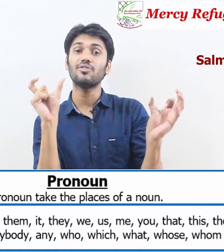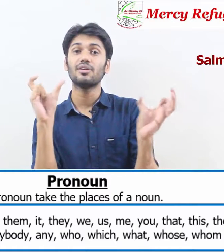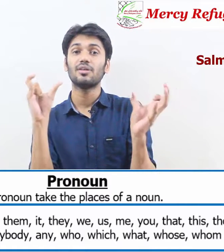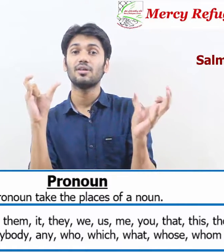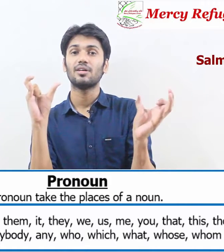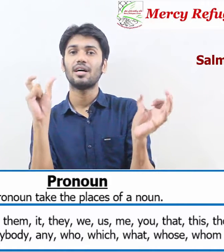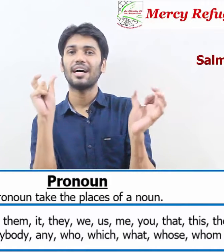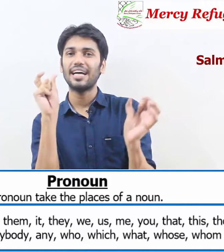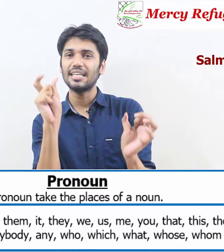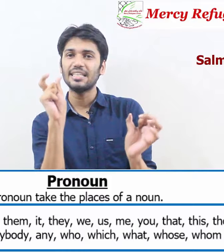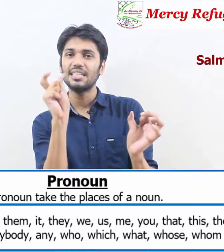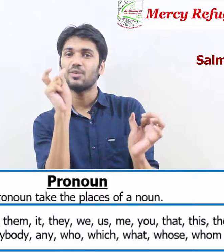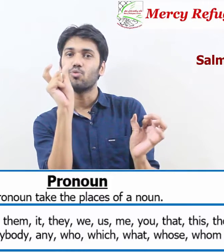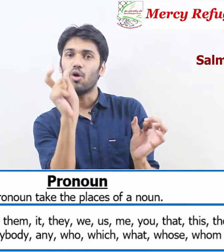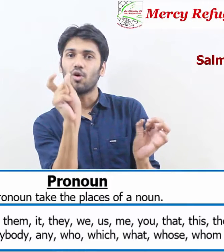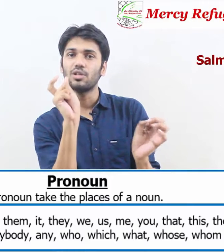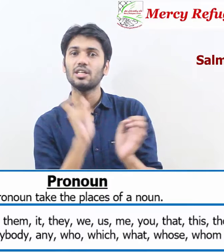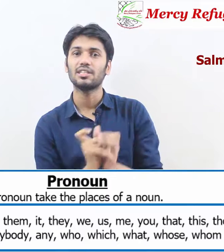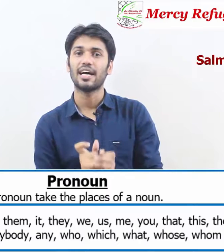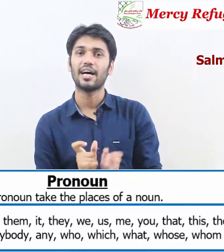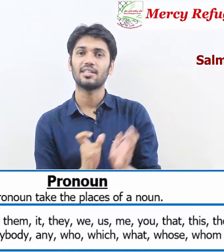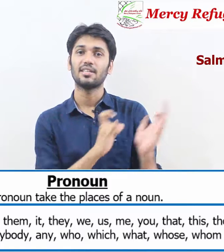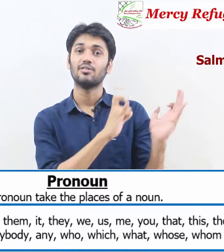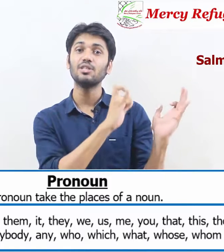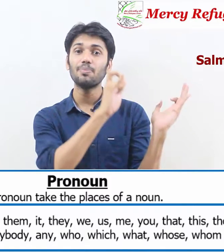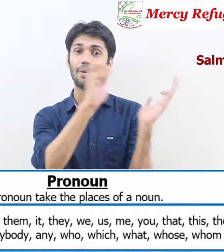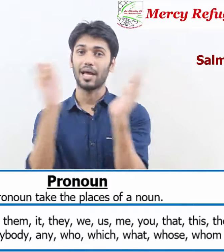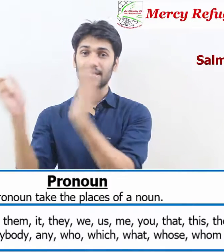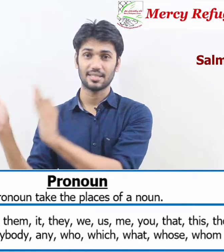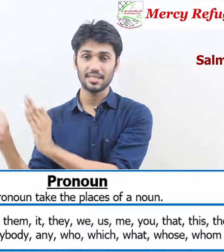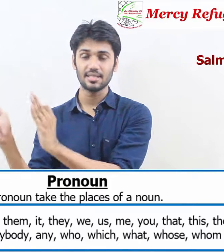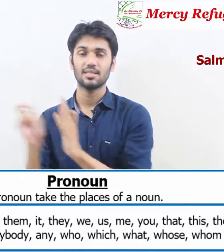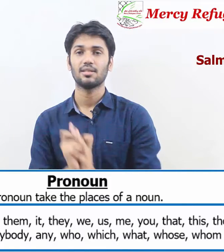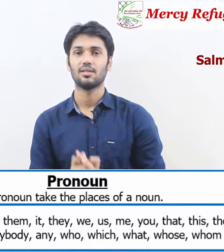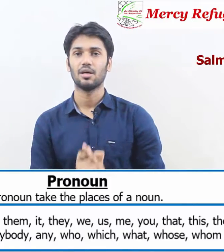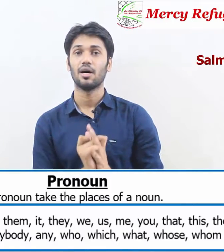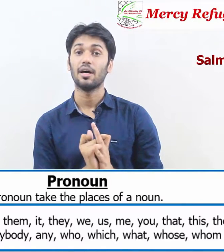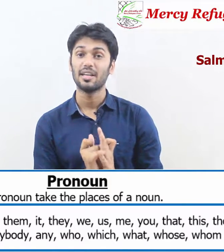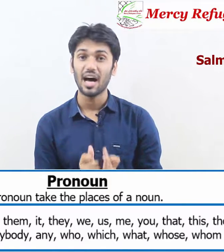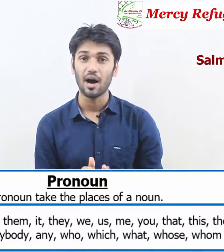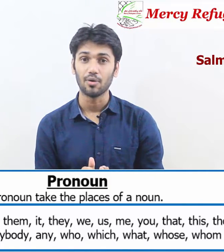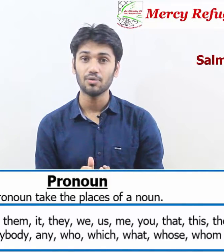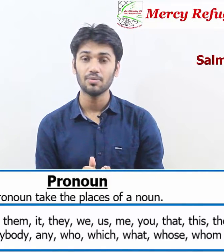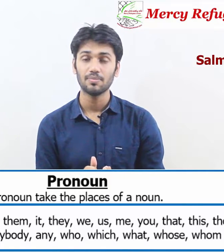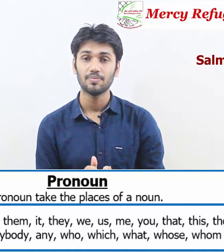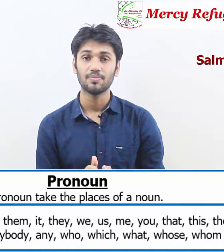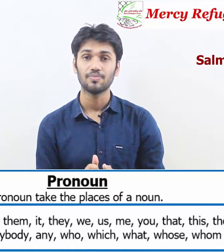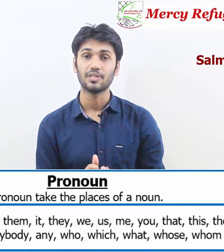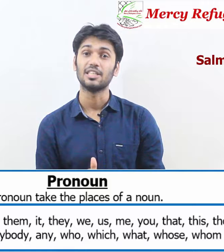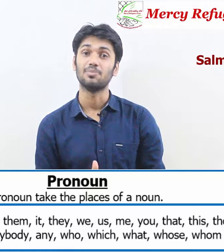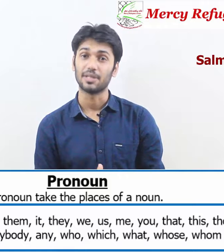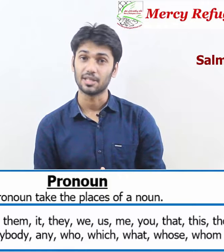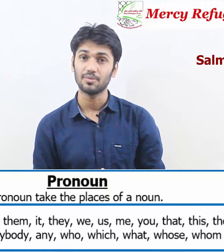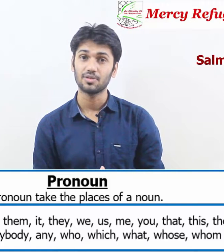any word that replaces the noun it becomes